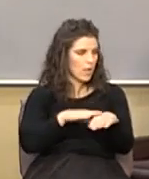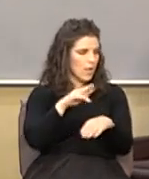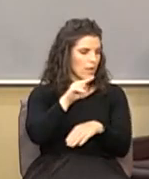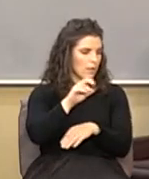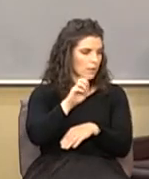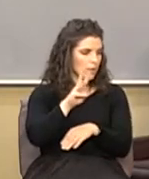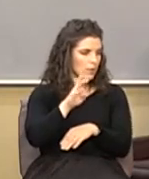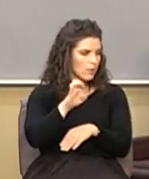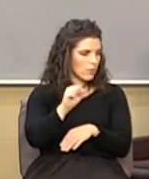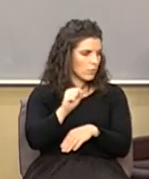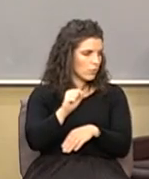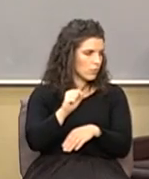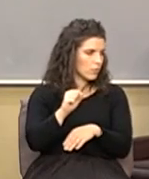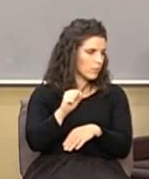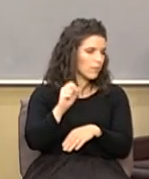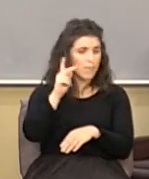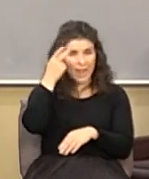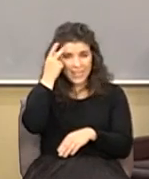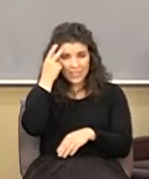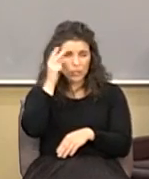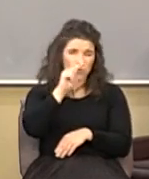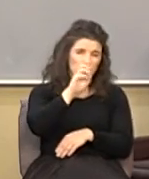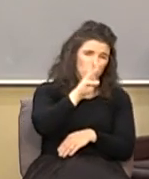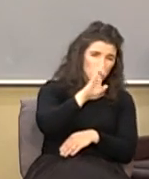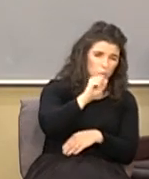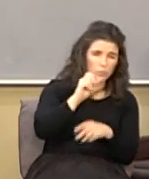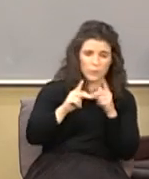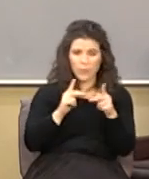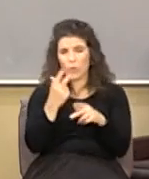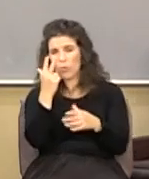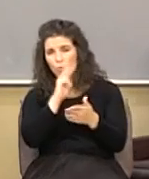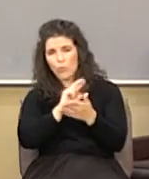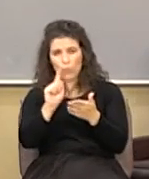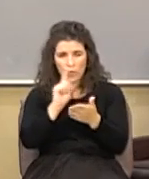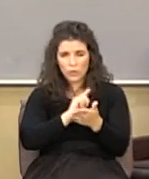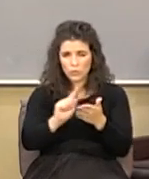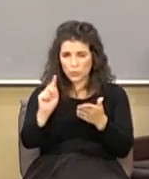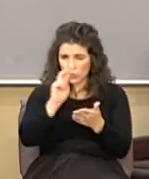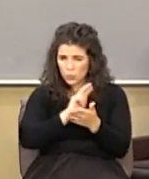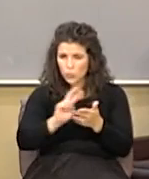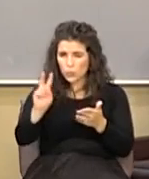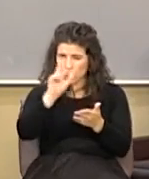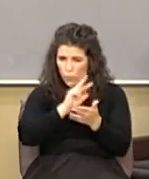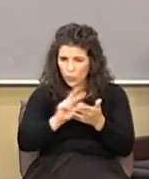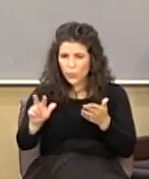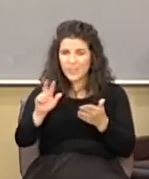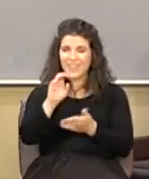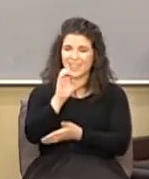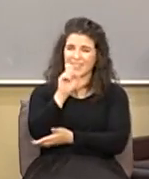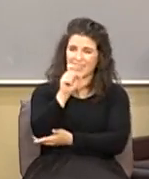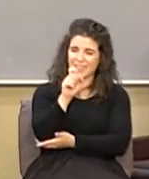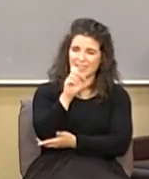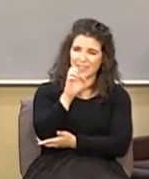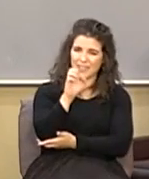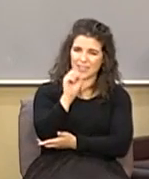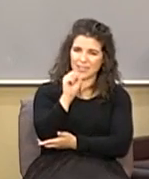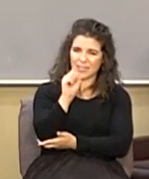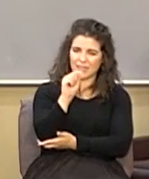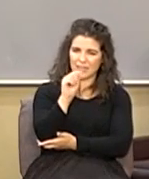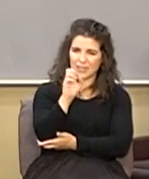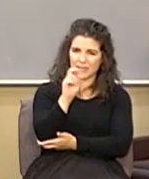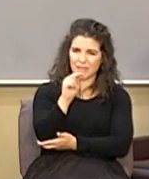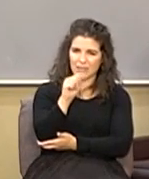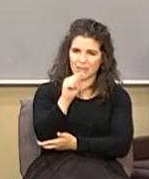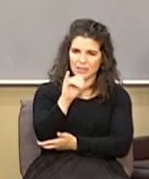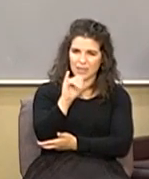all of a sudden politicians news people for three weeks talking about existential and I'm thinking some of those dudes didn't know that word